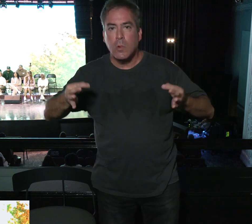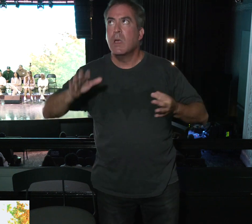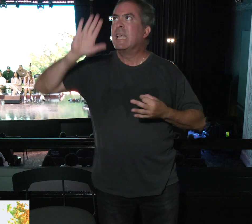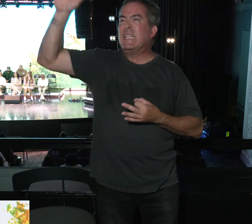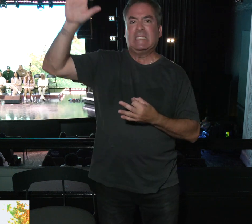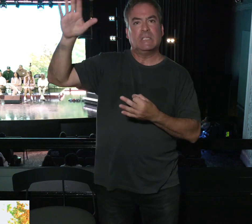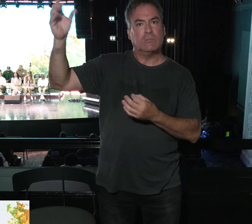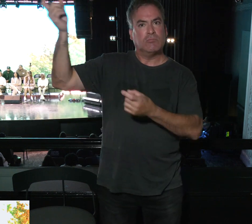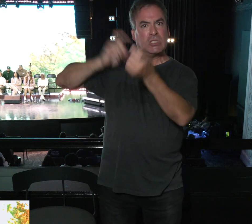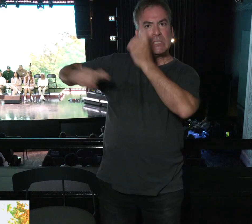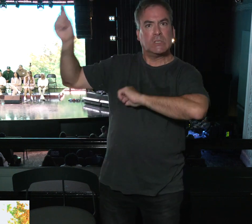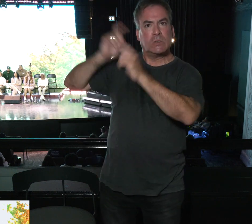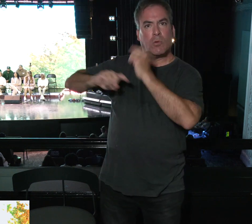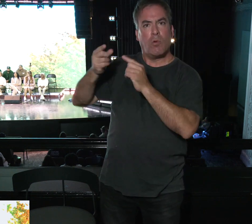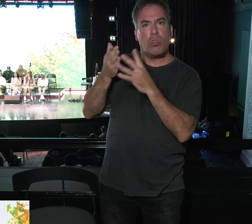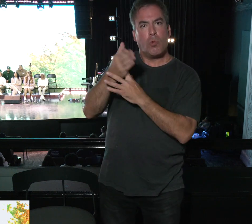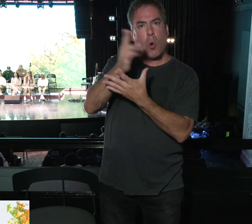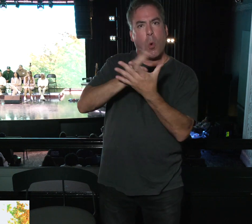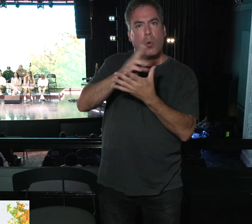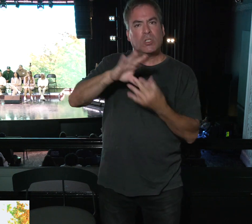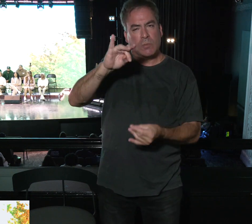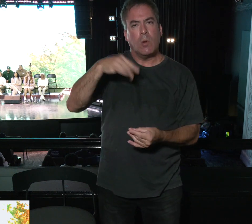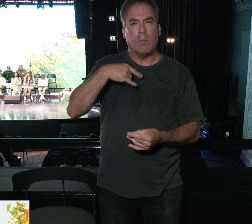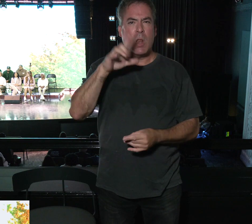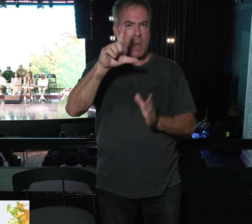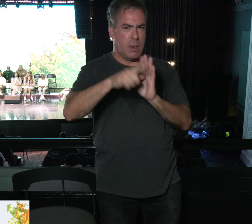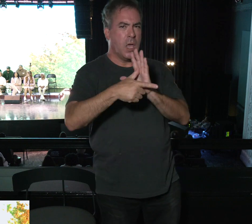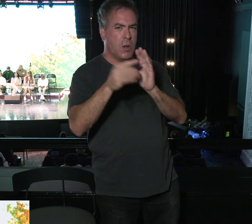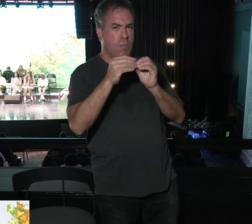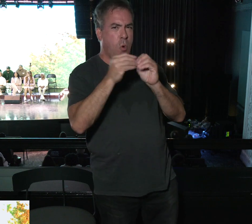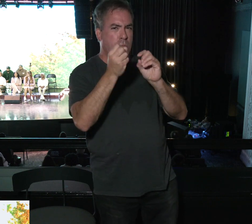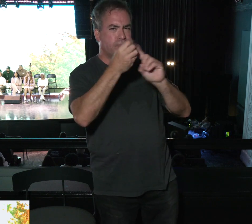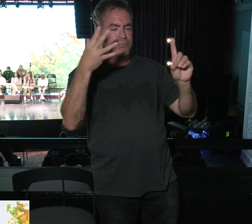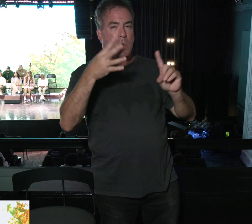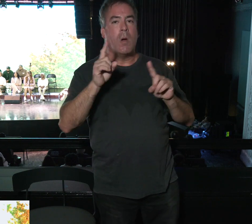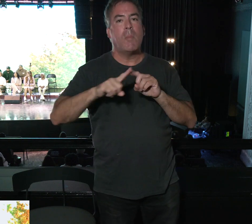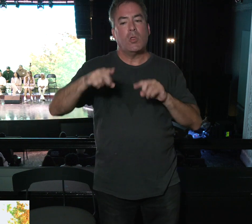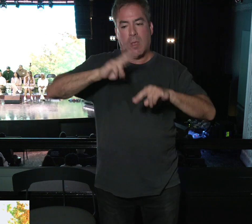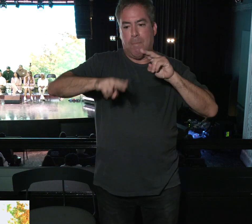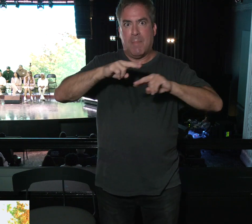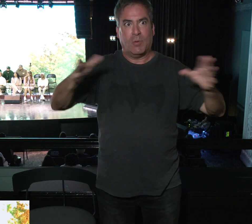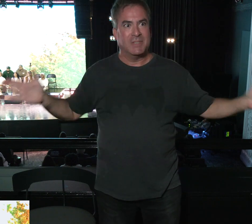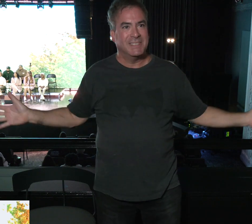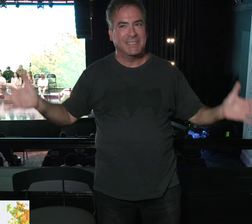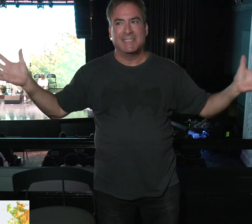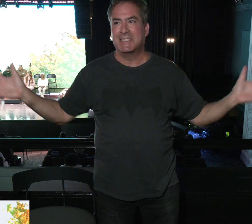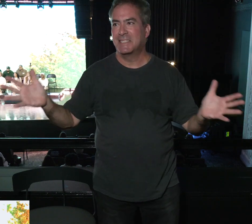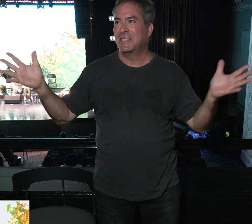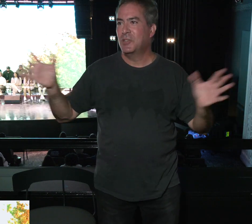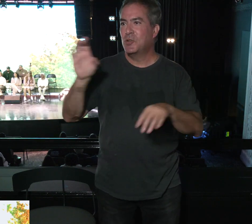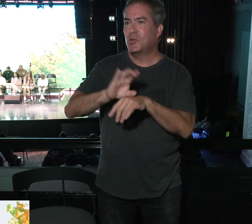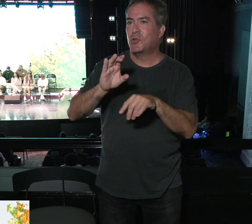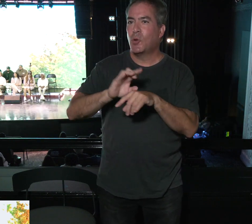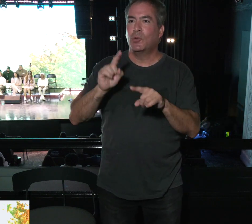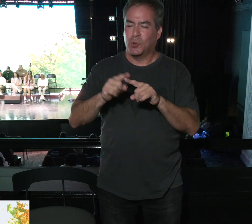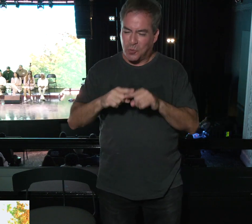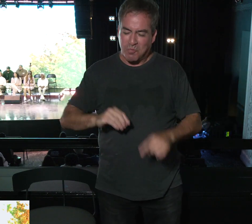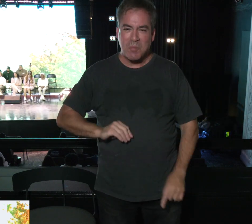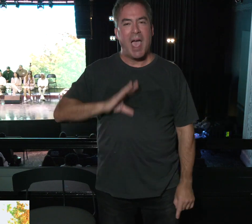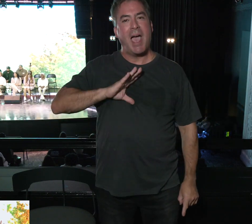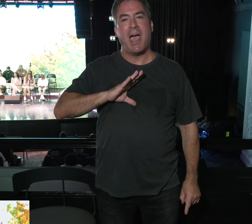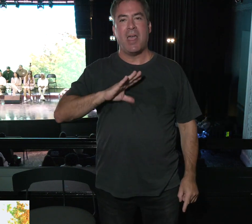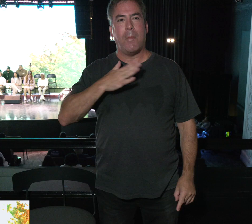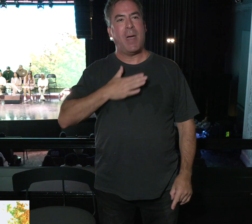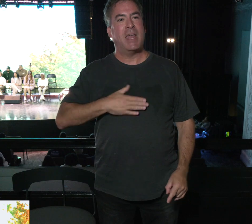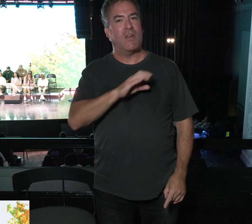We'll get into some of that in a bit, I promise. But both are to build his church and edify the body of Christ. Now, Jesus actually